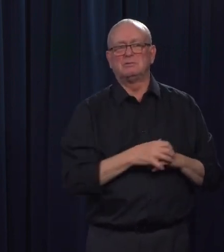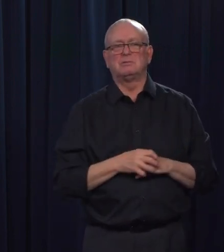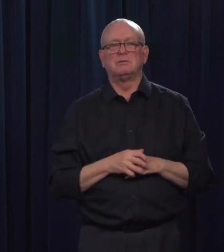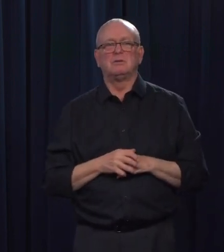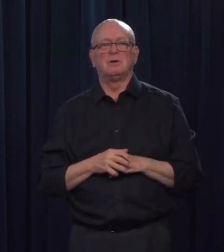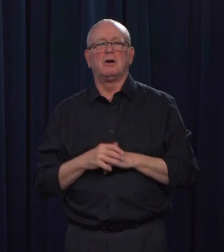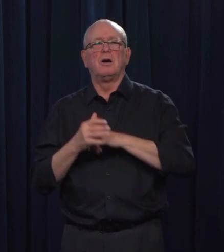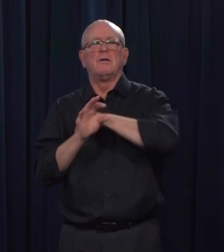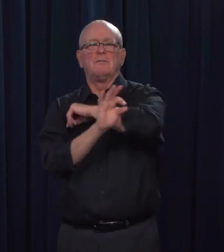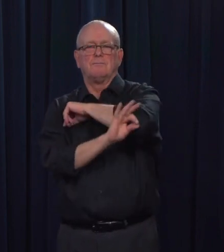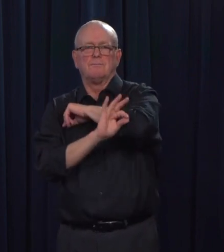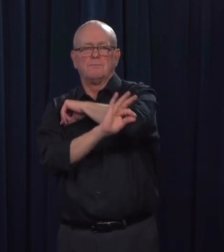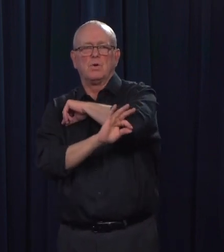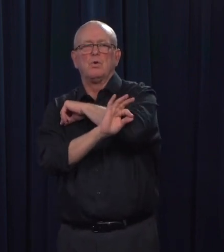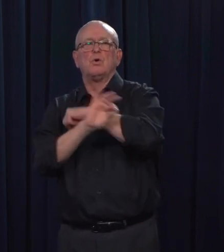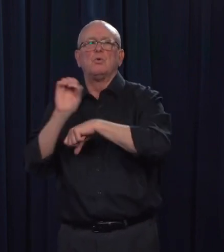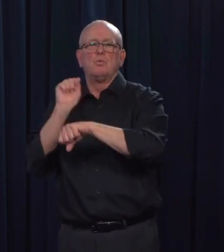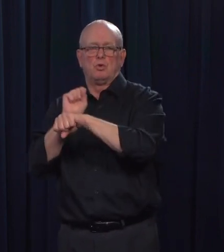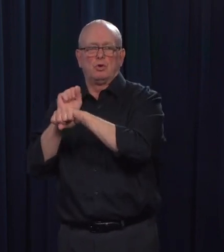into Canada.